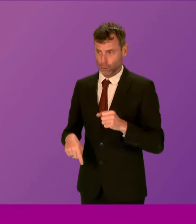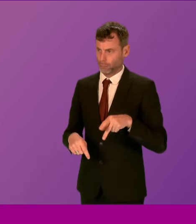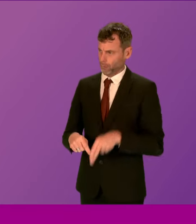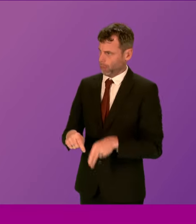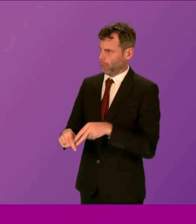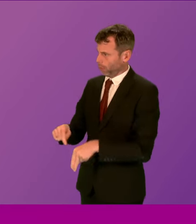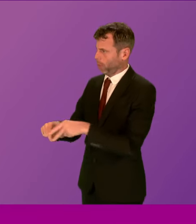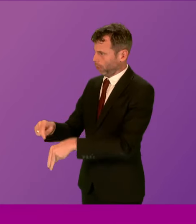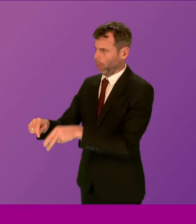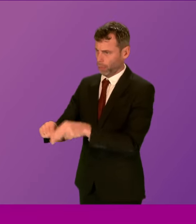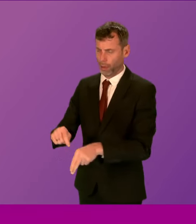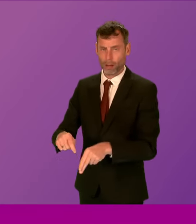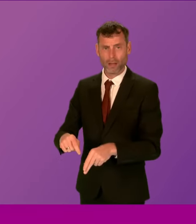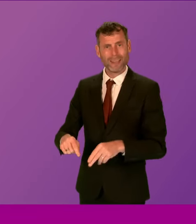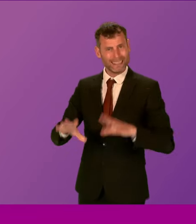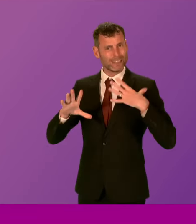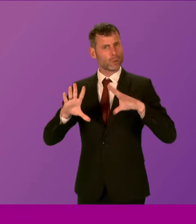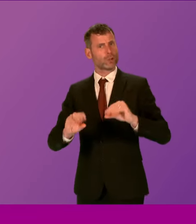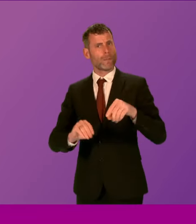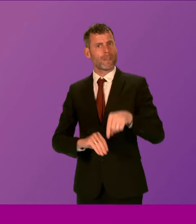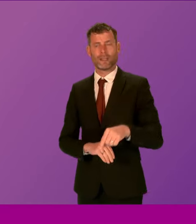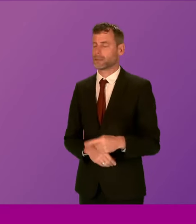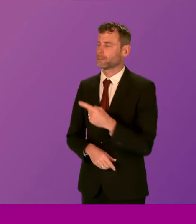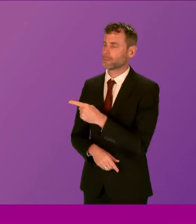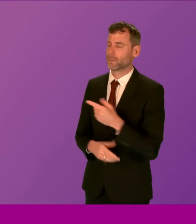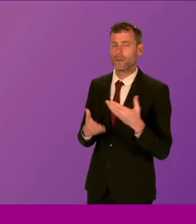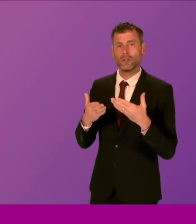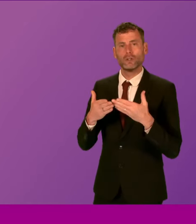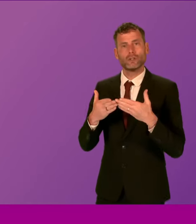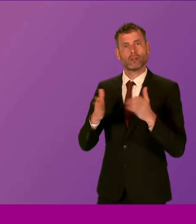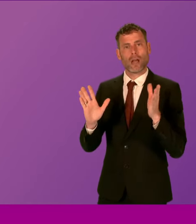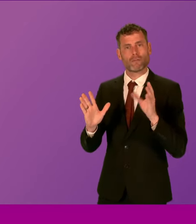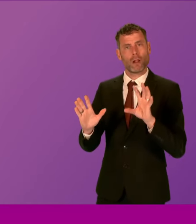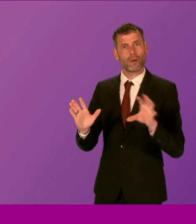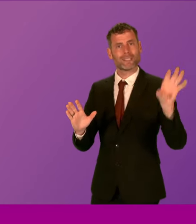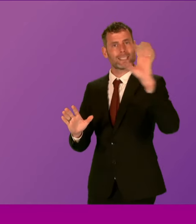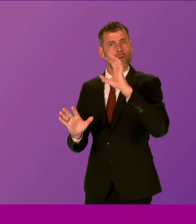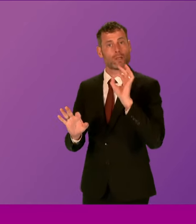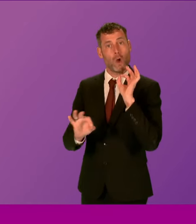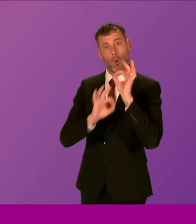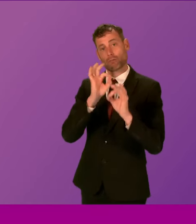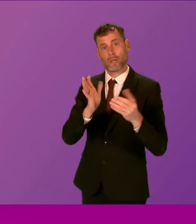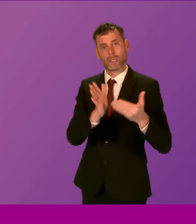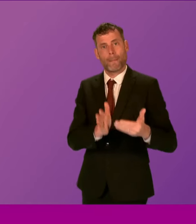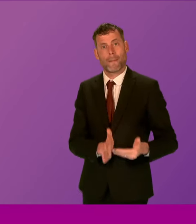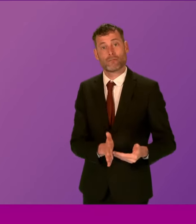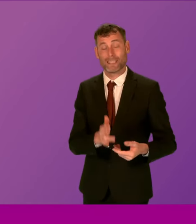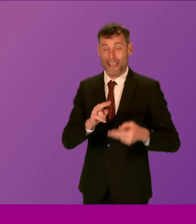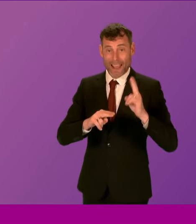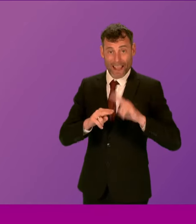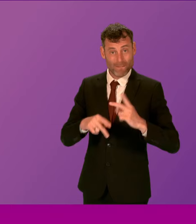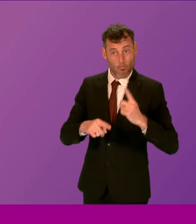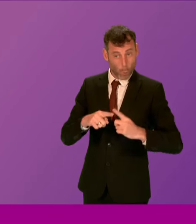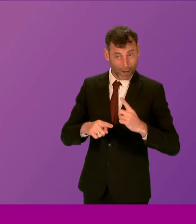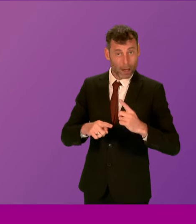and halted immediately. Move to general and constituency supplementaries. If we can be concise, we'll have more, more members